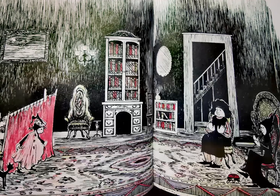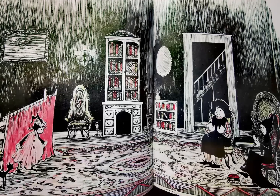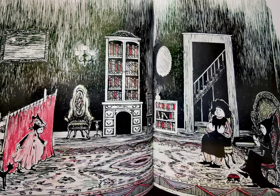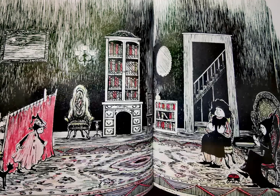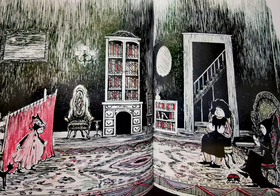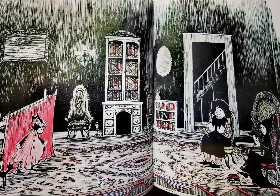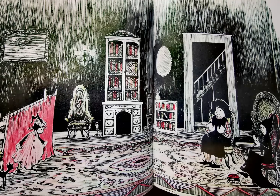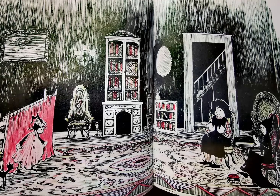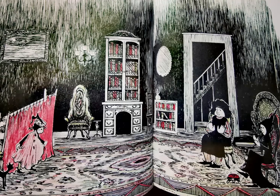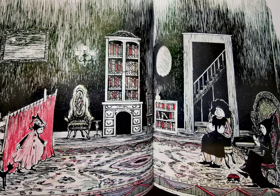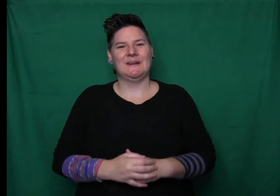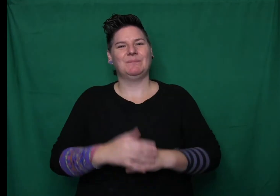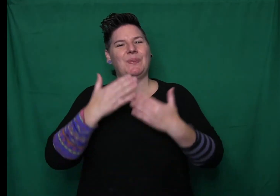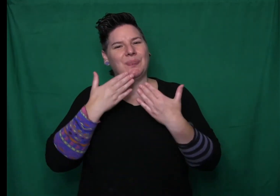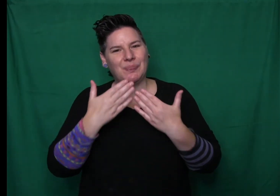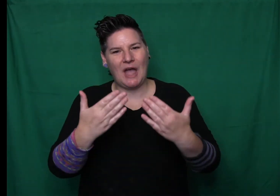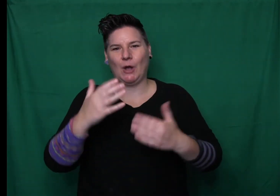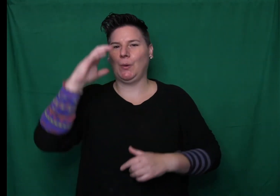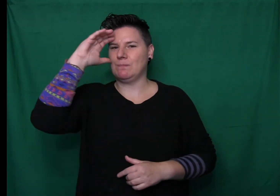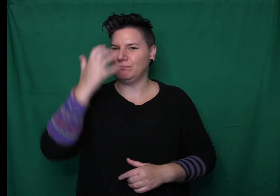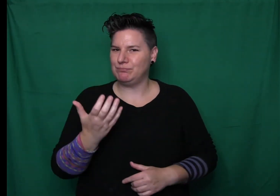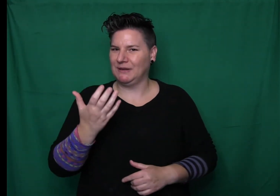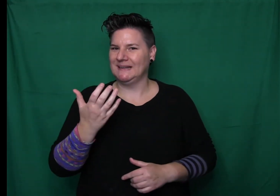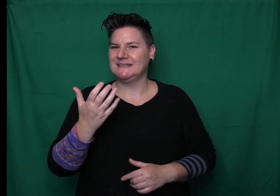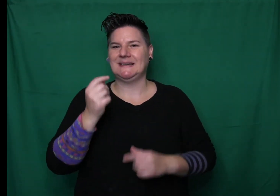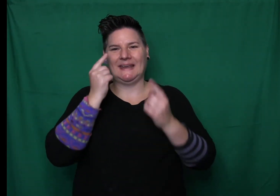How did you get Gink to go back and forth like that, asked Cook.